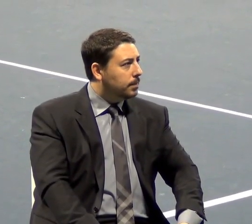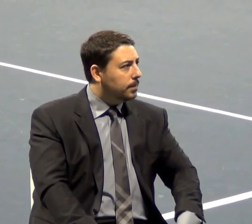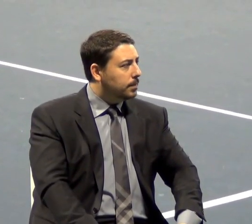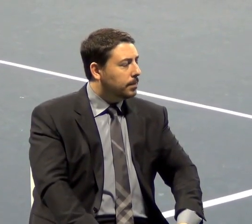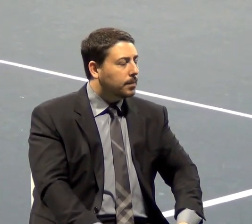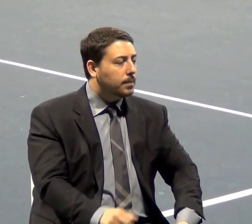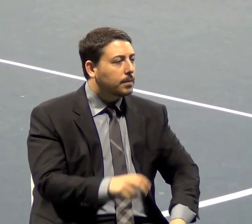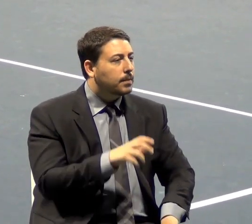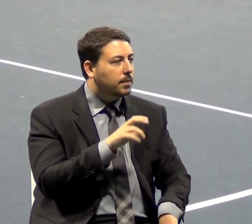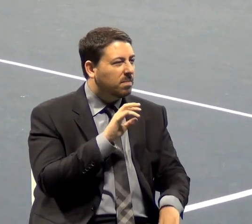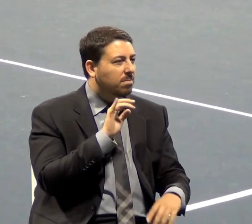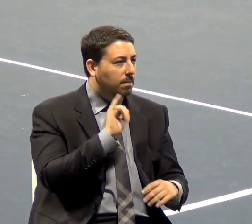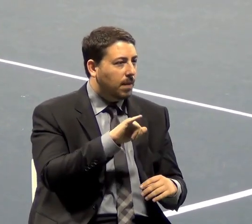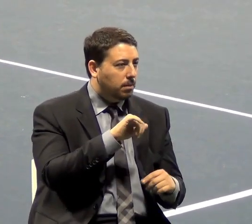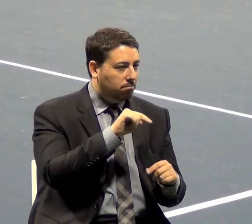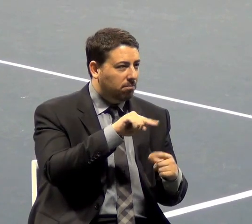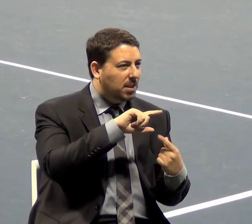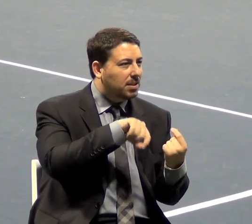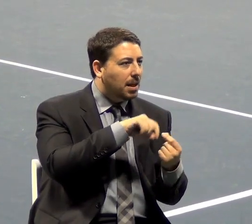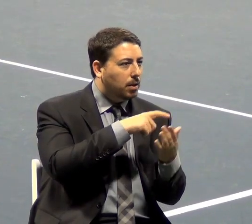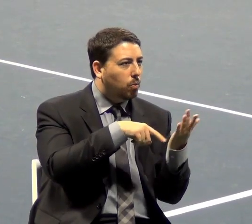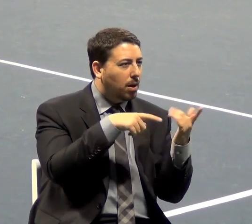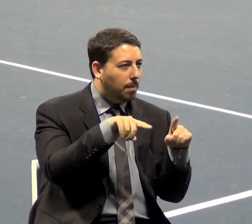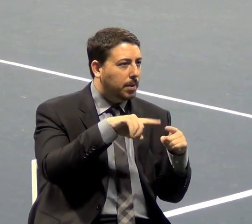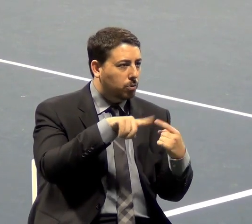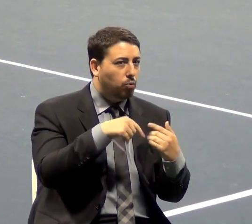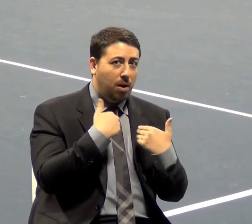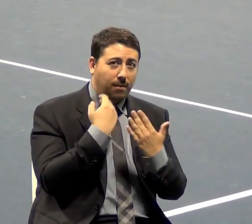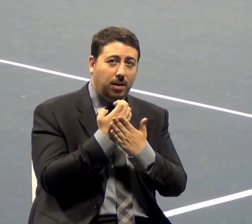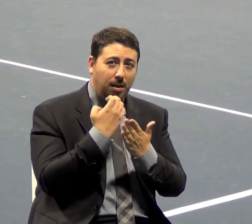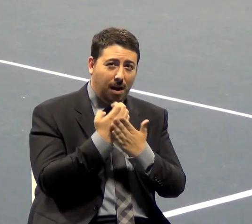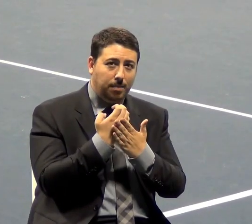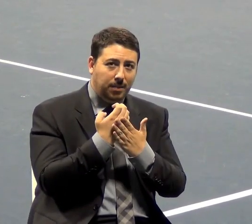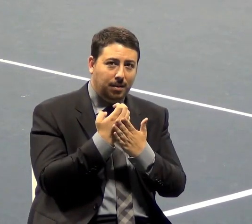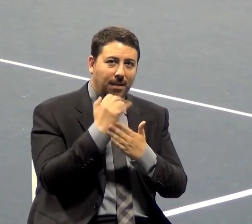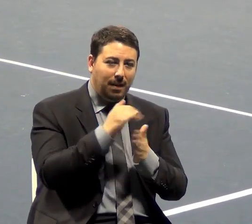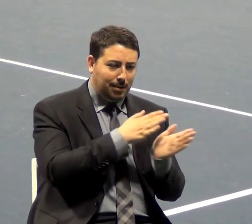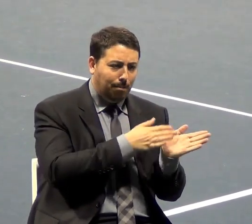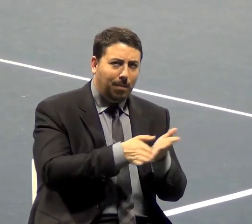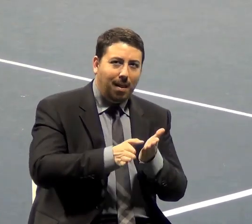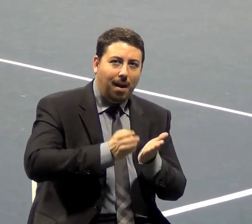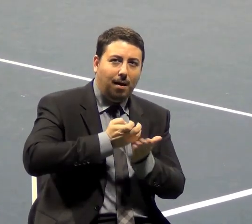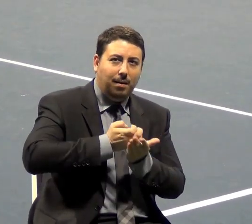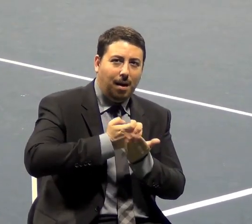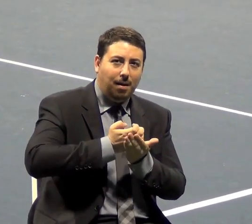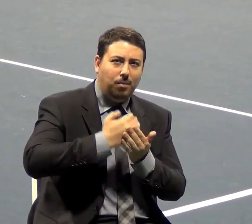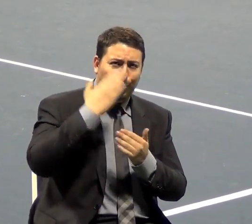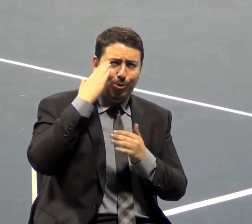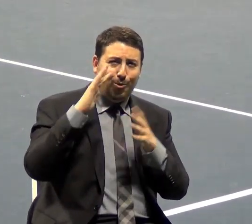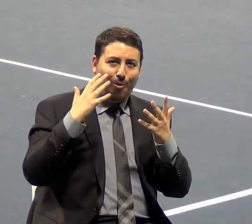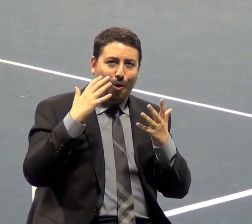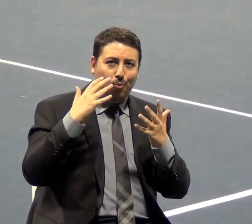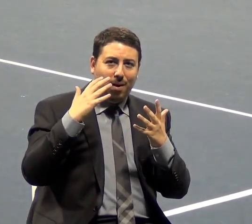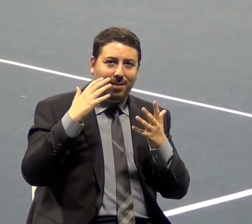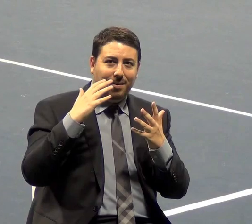That's exactly what happens when you have an economy that is a planned economy. We know what the extremes are. We know what extreme